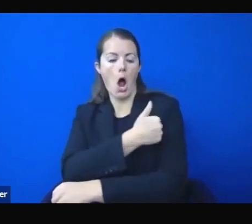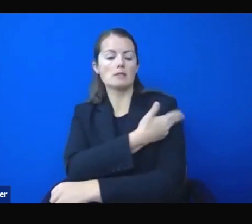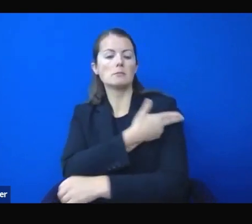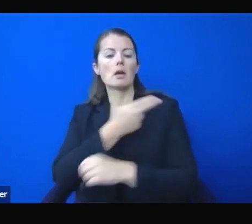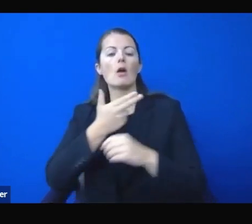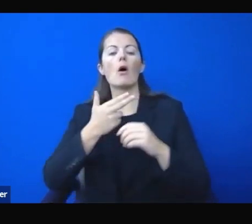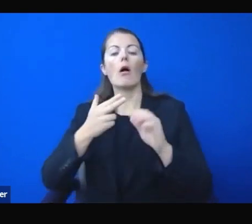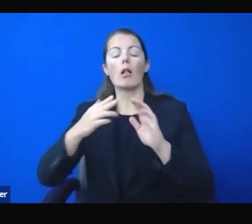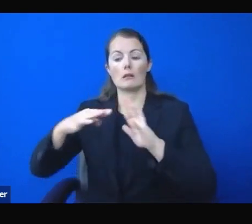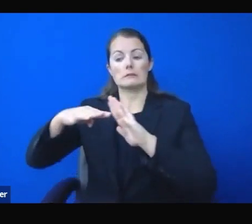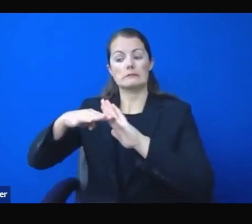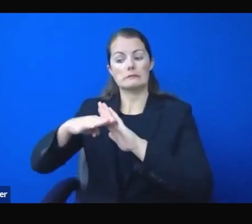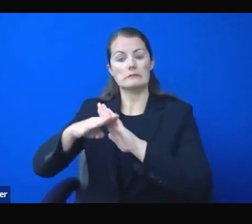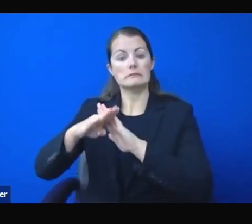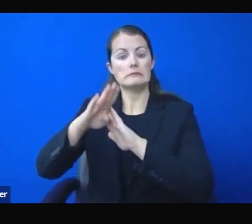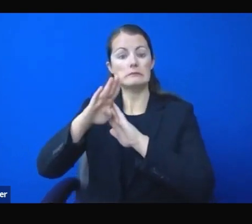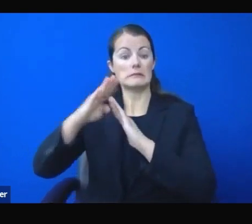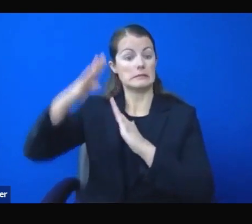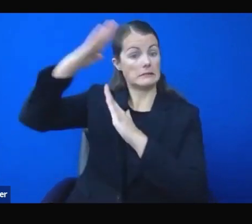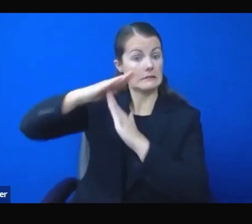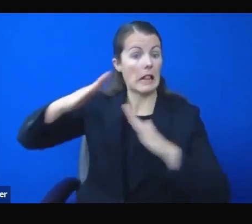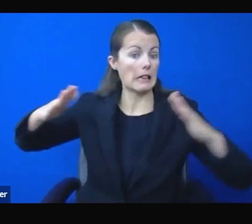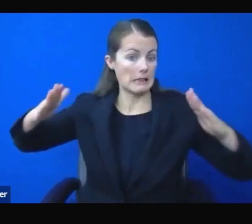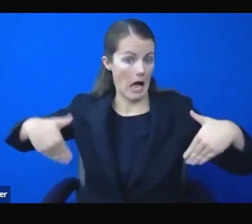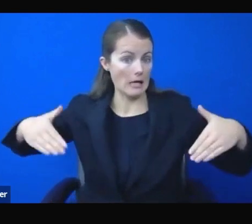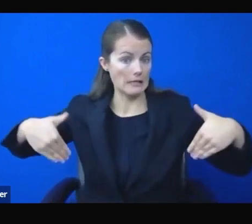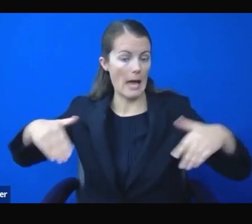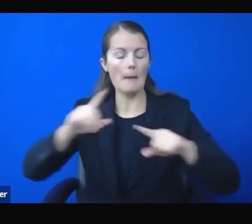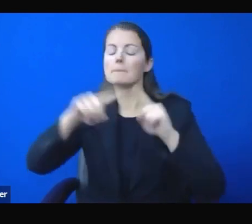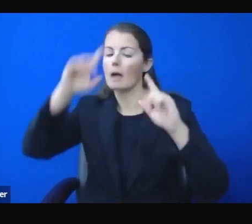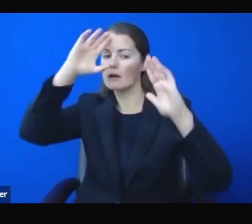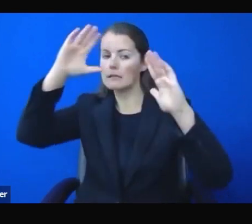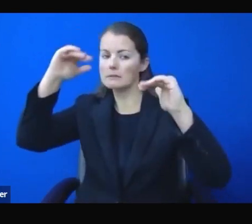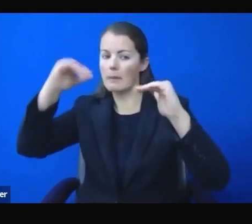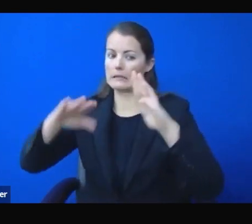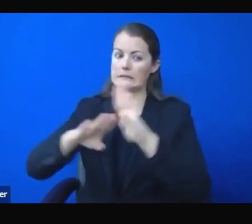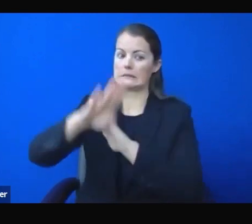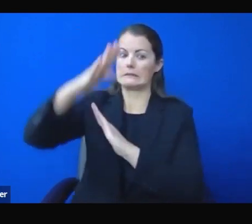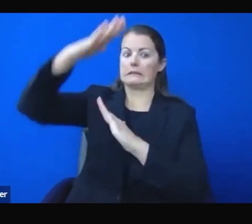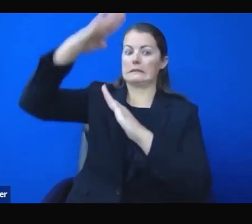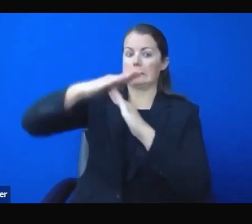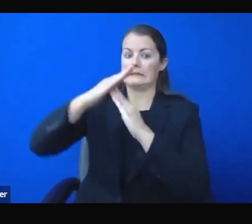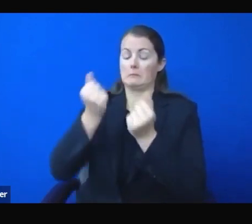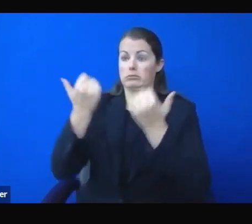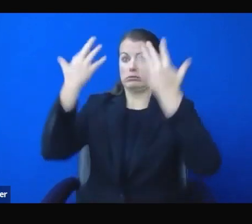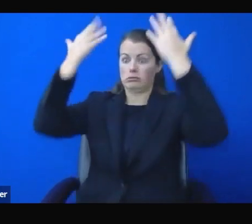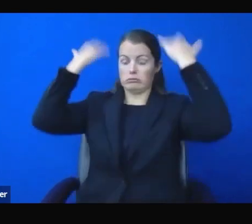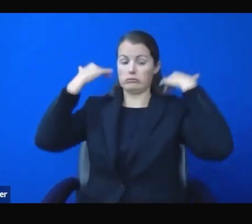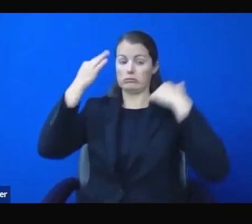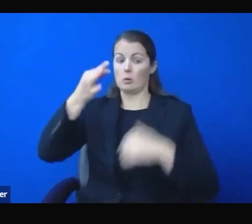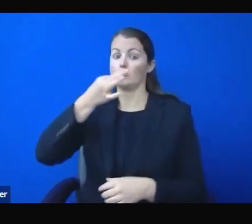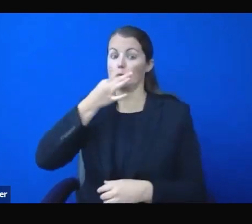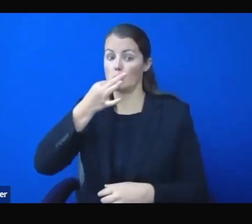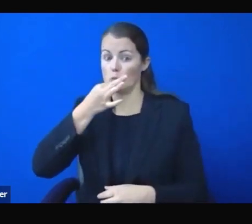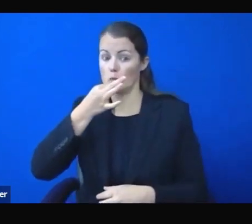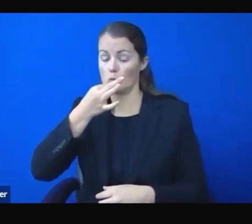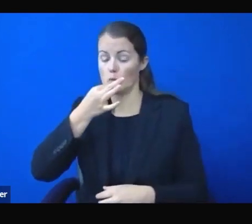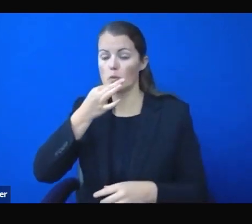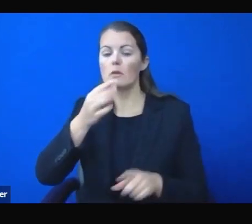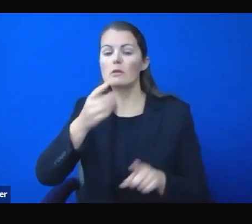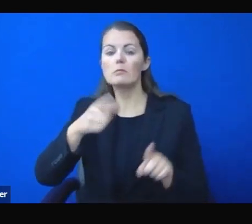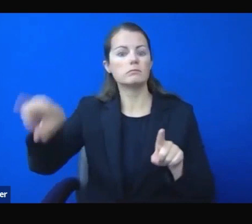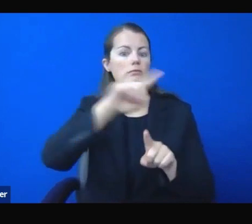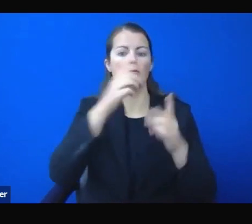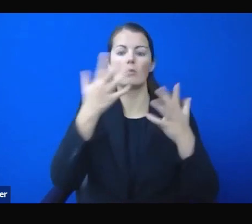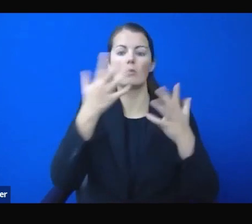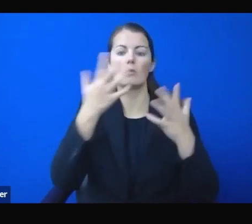their third hospitalization wave. As you well know, helping to protect our health care infrastructure has